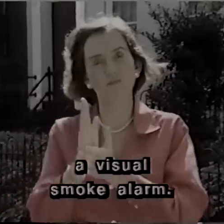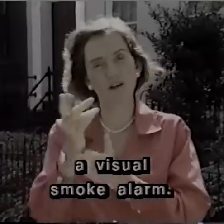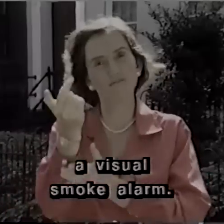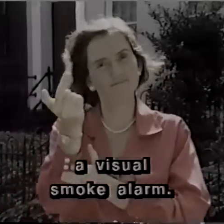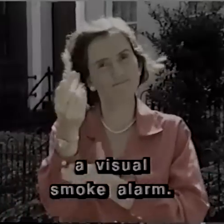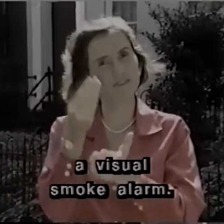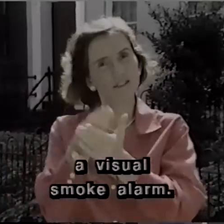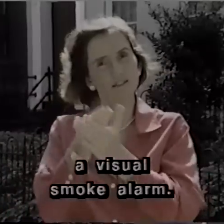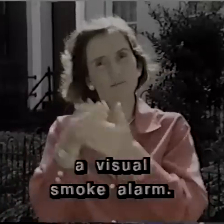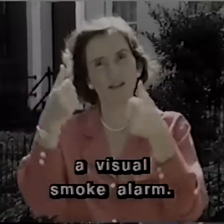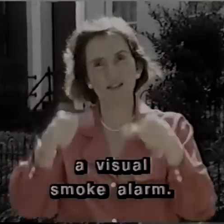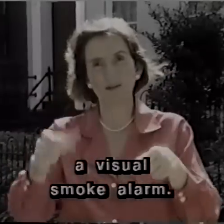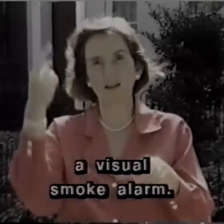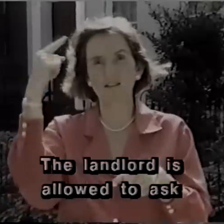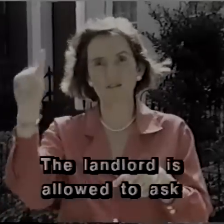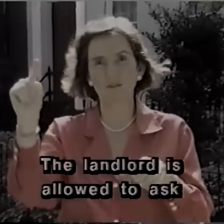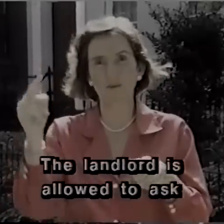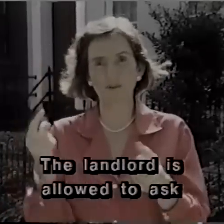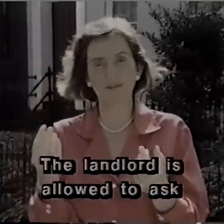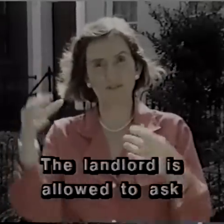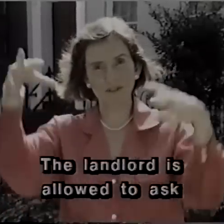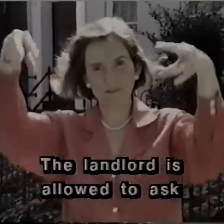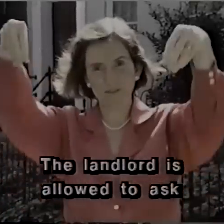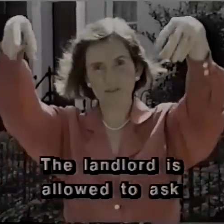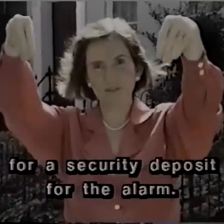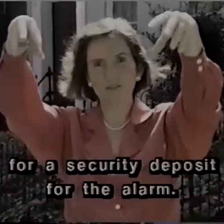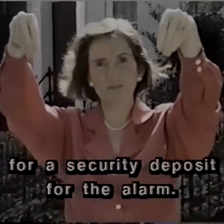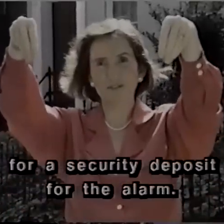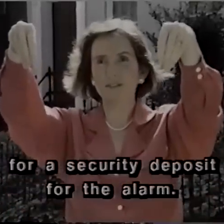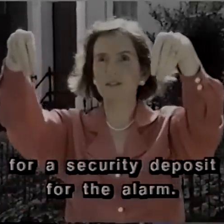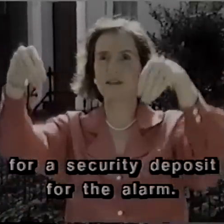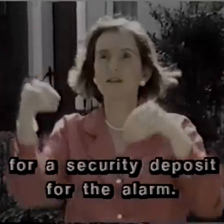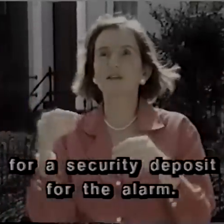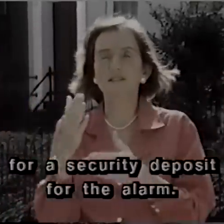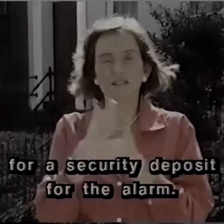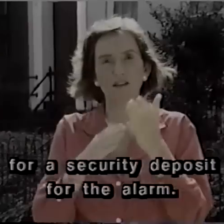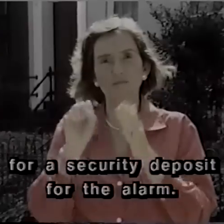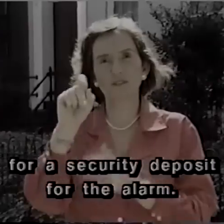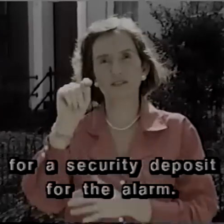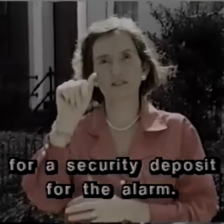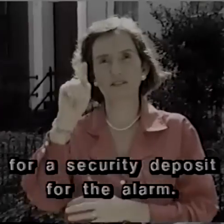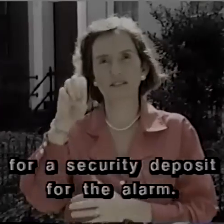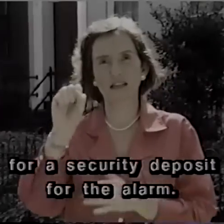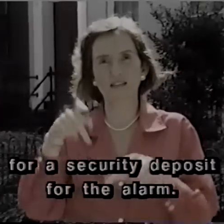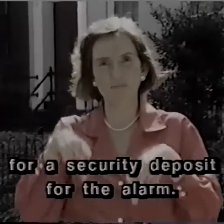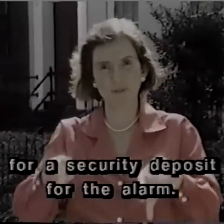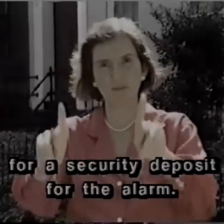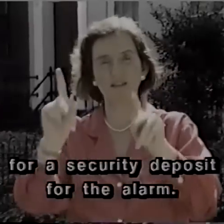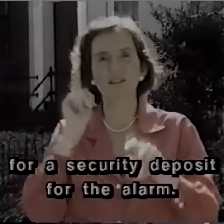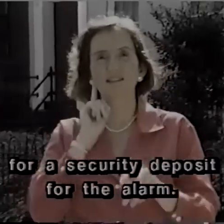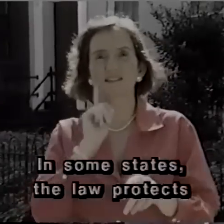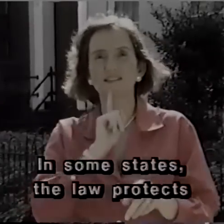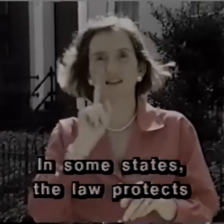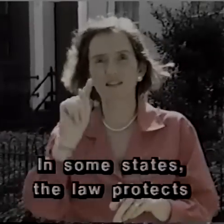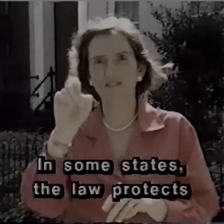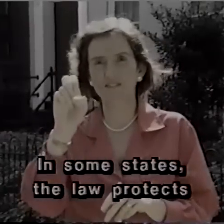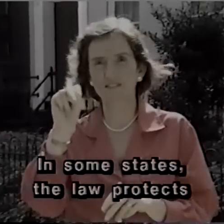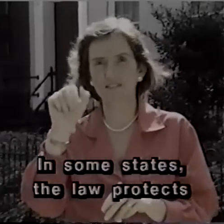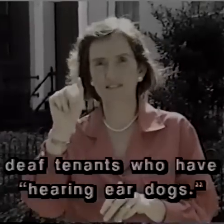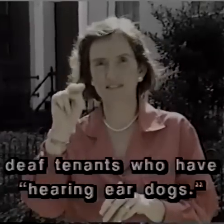alarm. The landlord is allowed to ask for a security deposit for the alarm. In some states, the law protects deaf